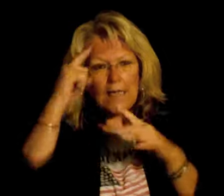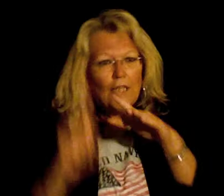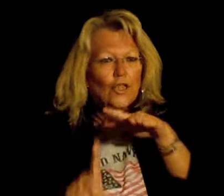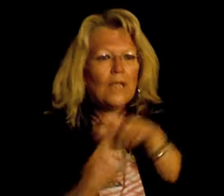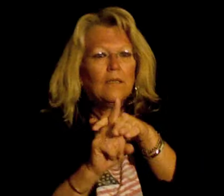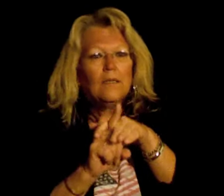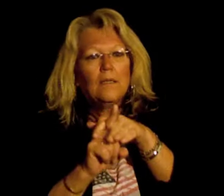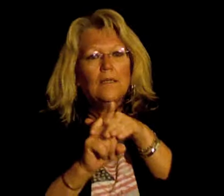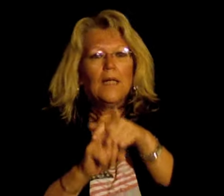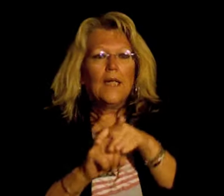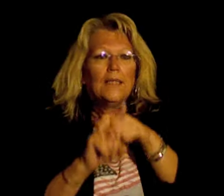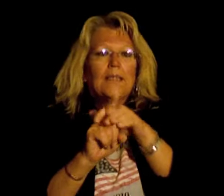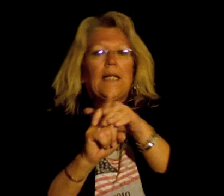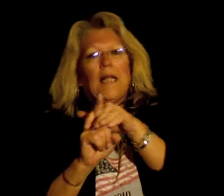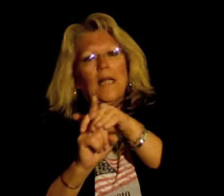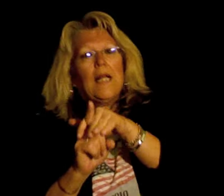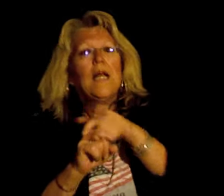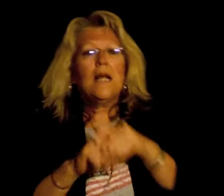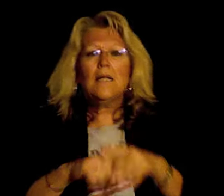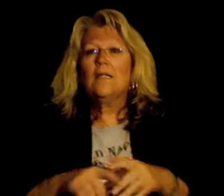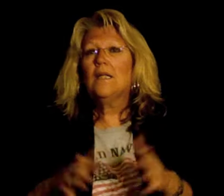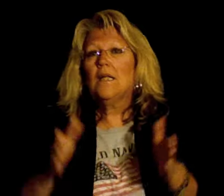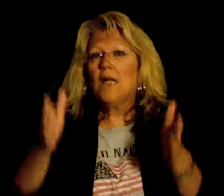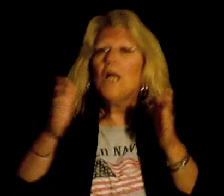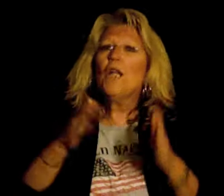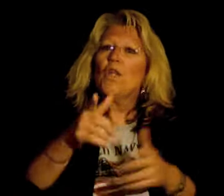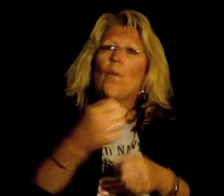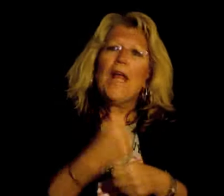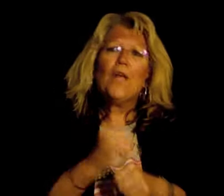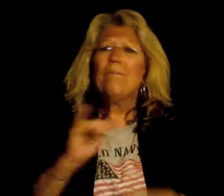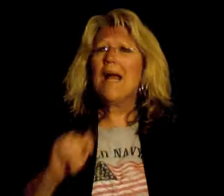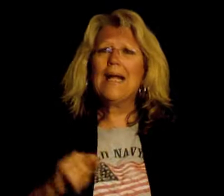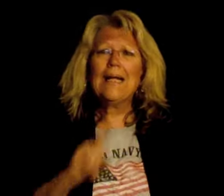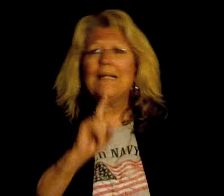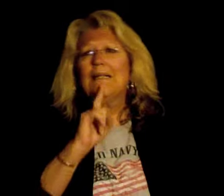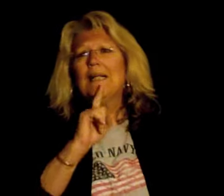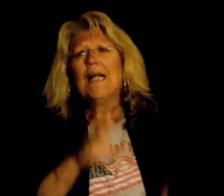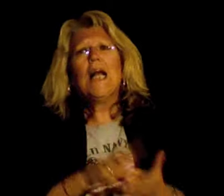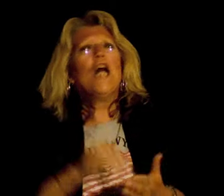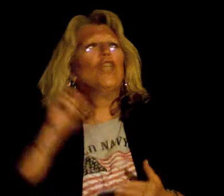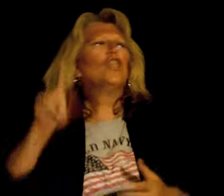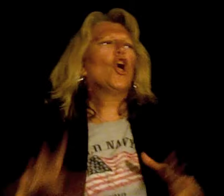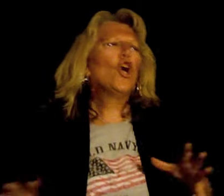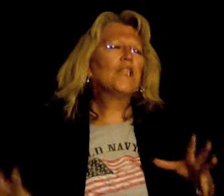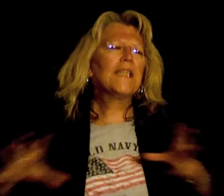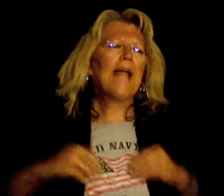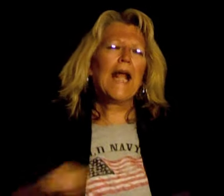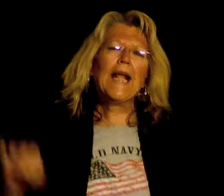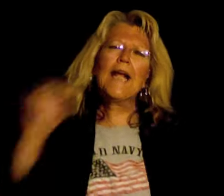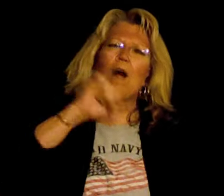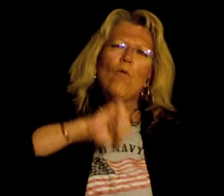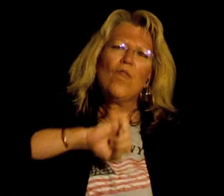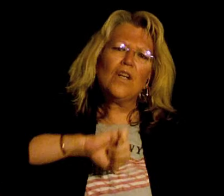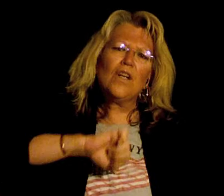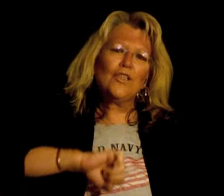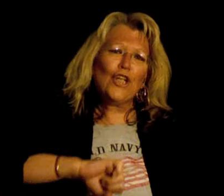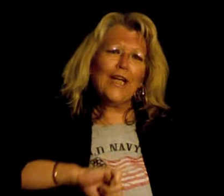Realizations keep sinking in The way you make it Learn to take it on the chin